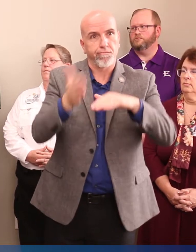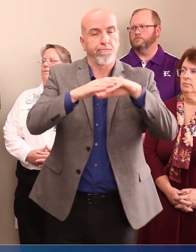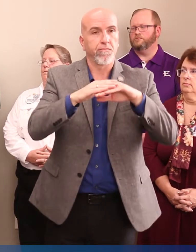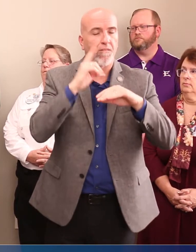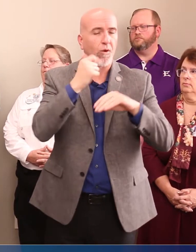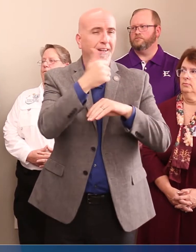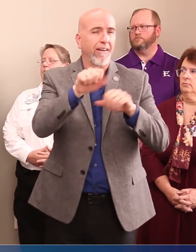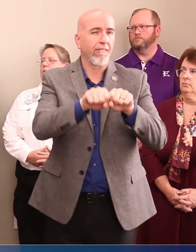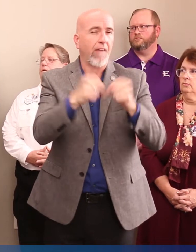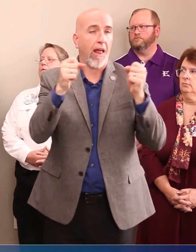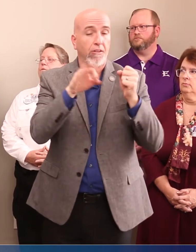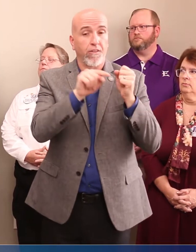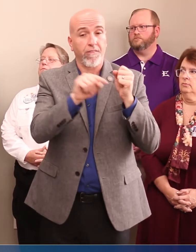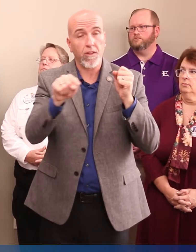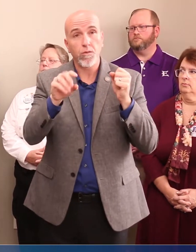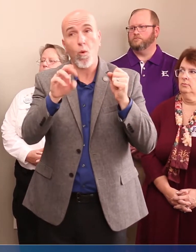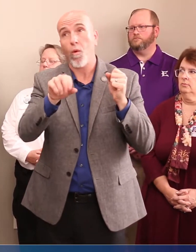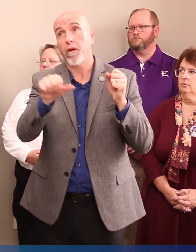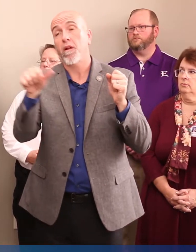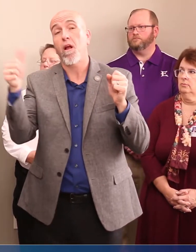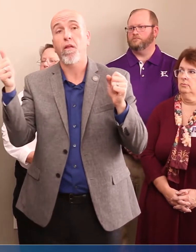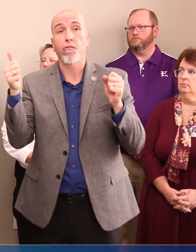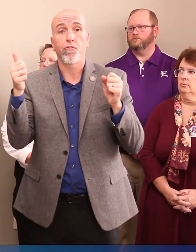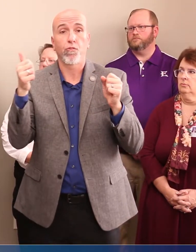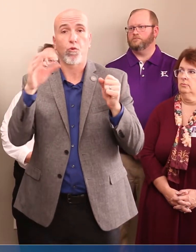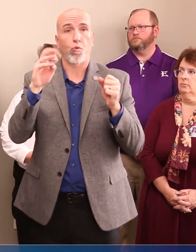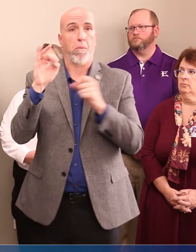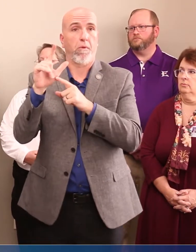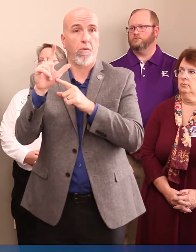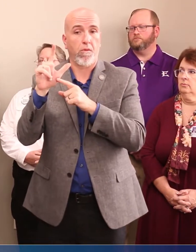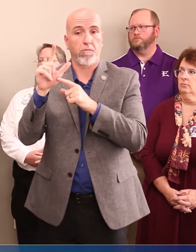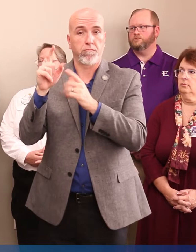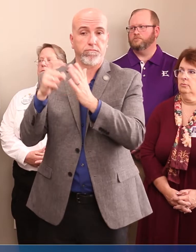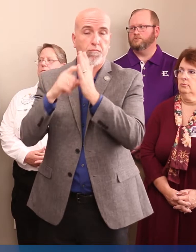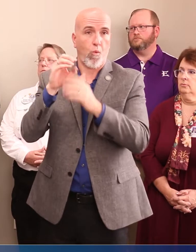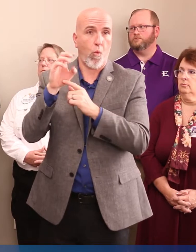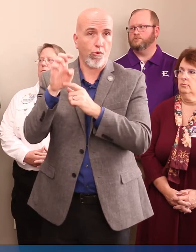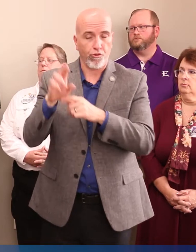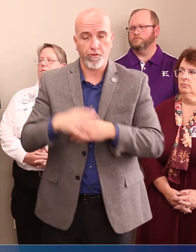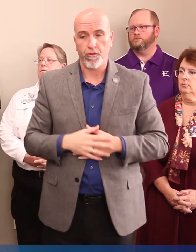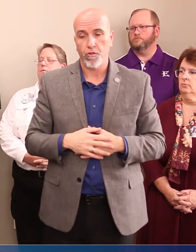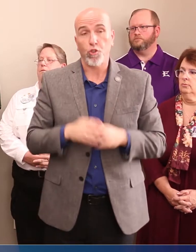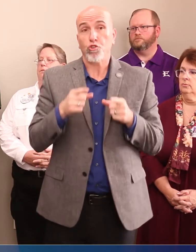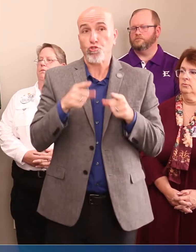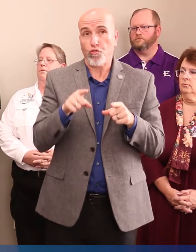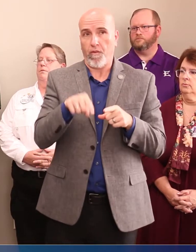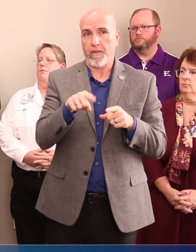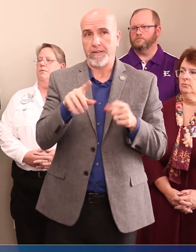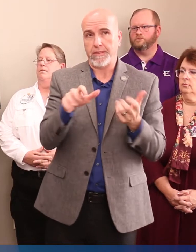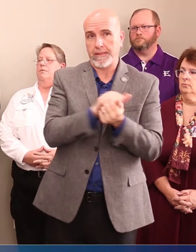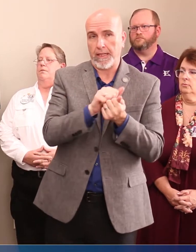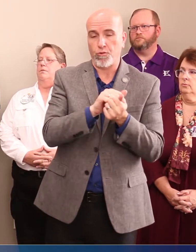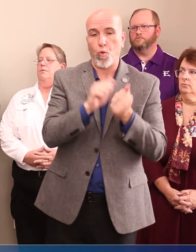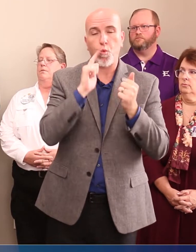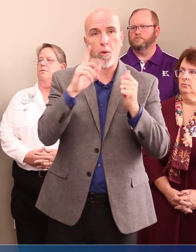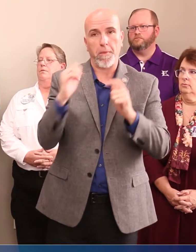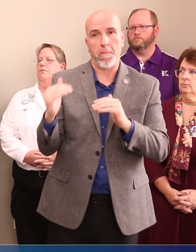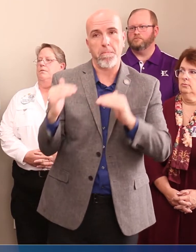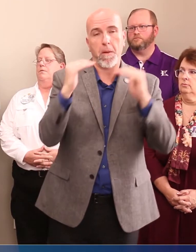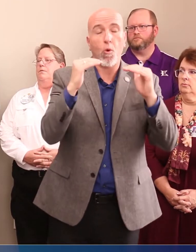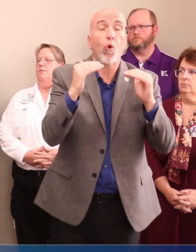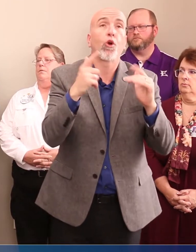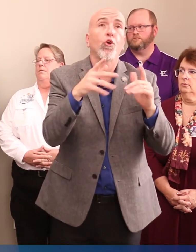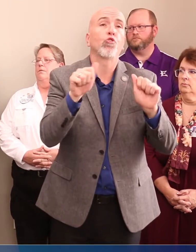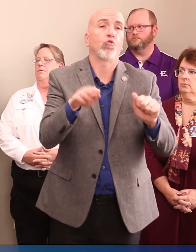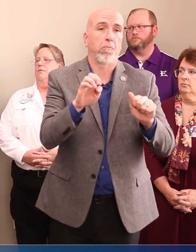Any violation of this order or any other criminal order during this disaster declaration will be bumped up or may be